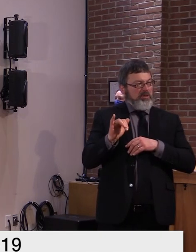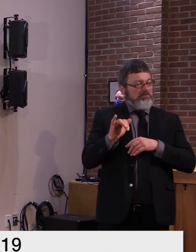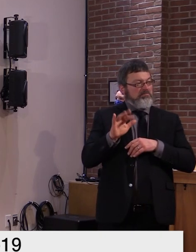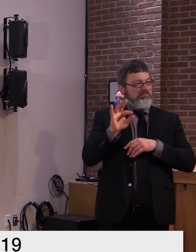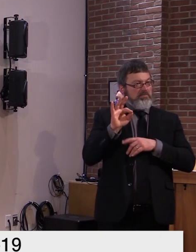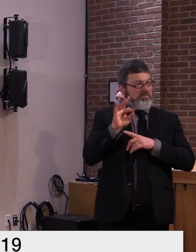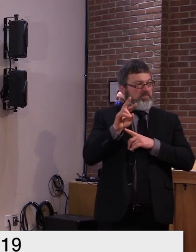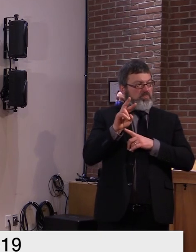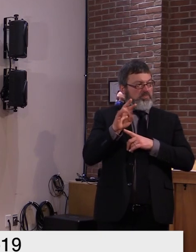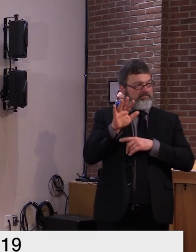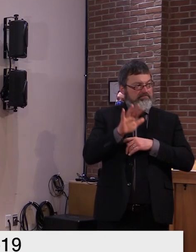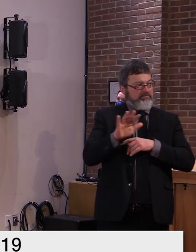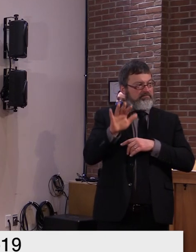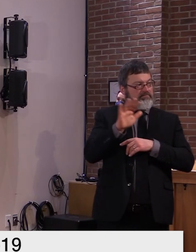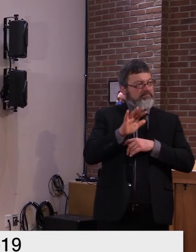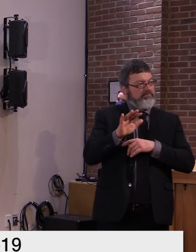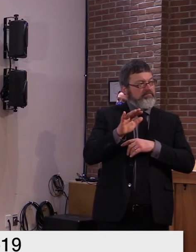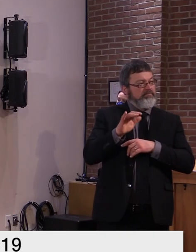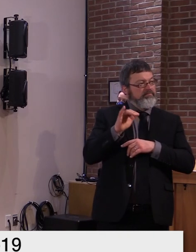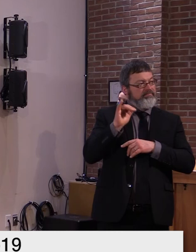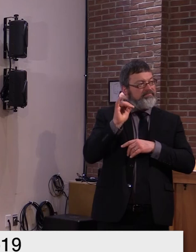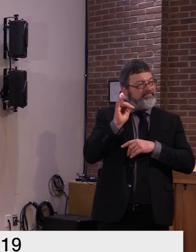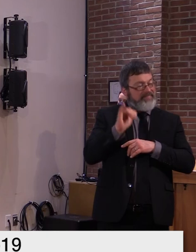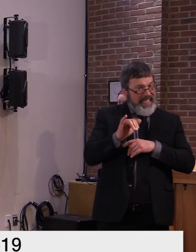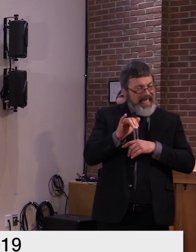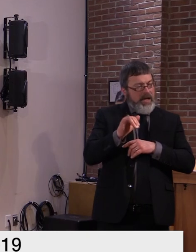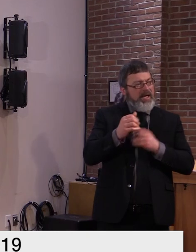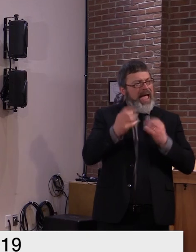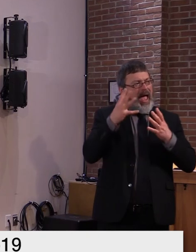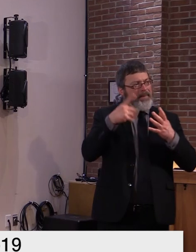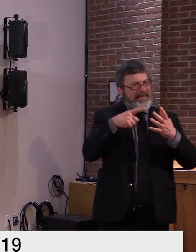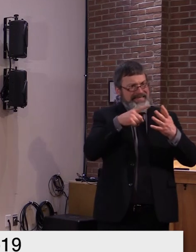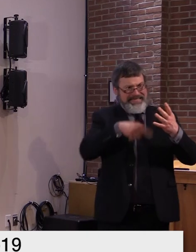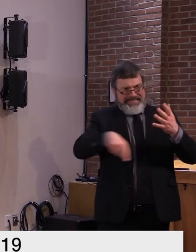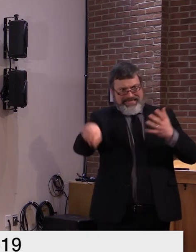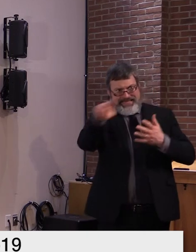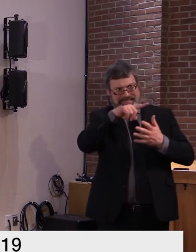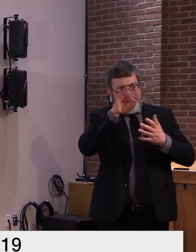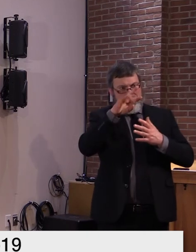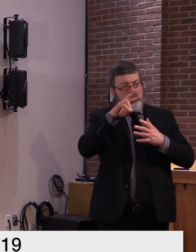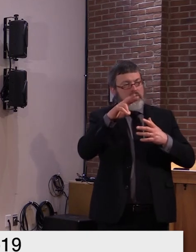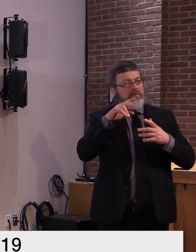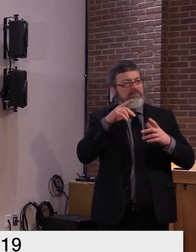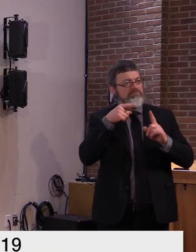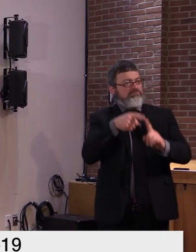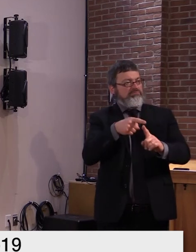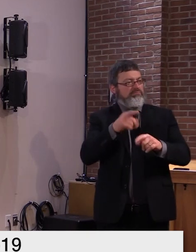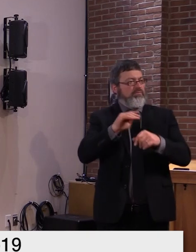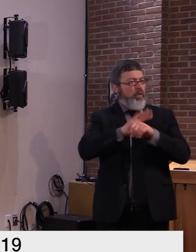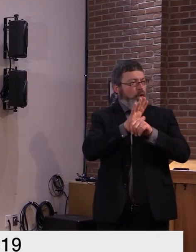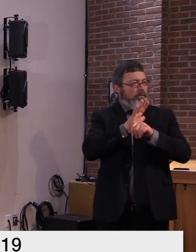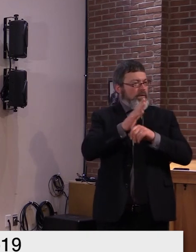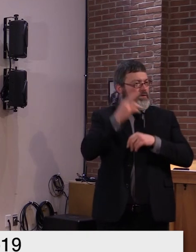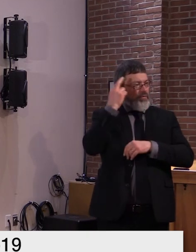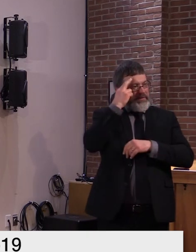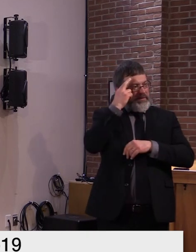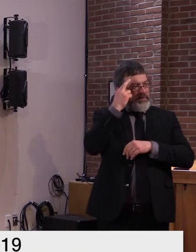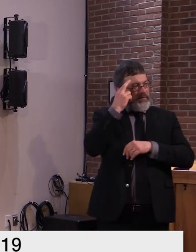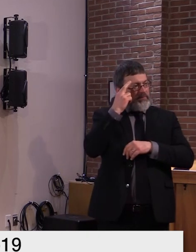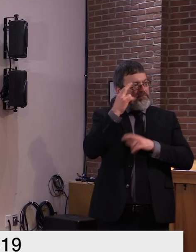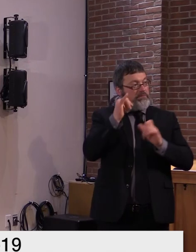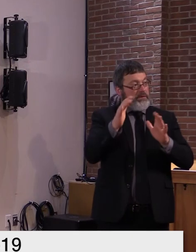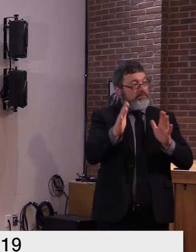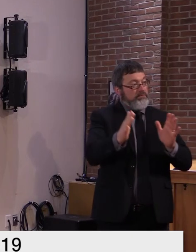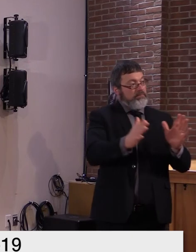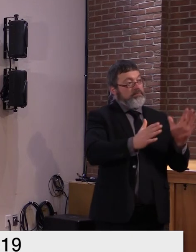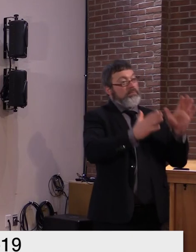primary cause of death? And what roughly what percentage list COVID as the contributing factor? Hey, I don't